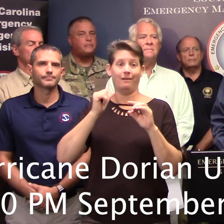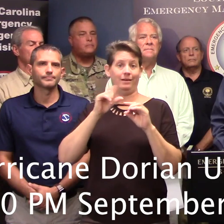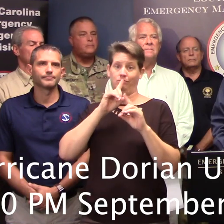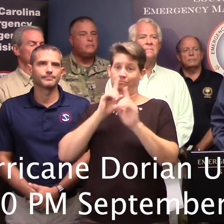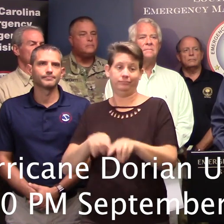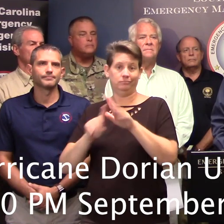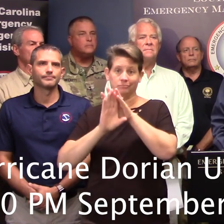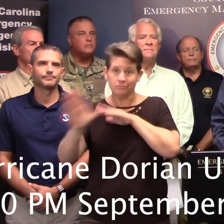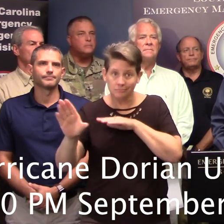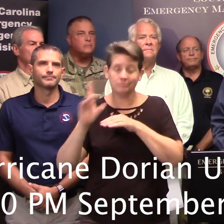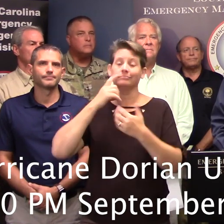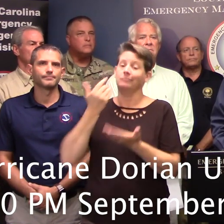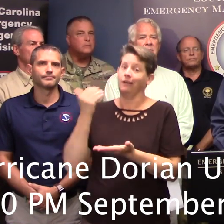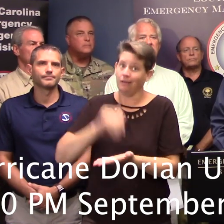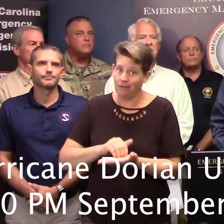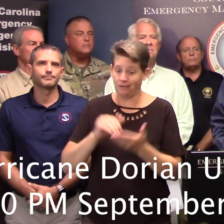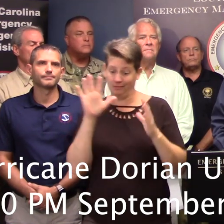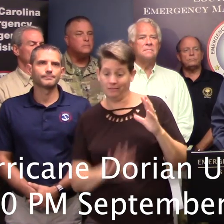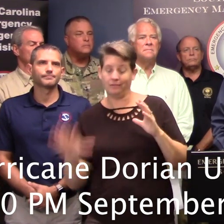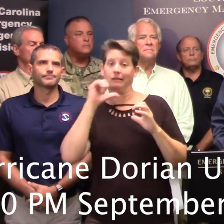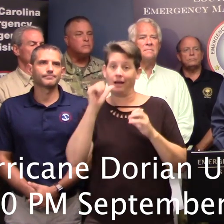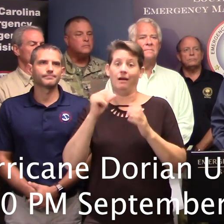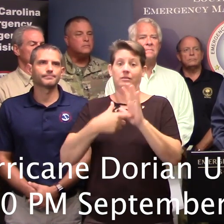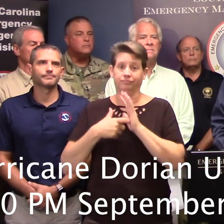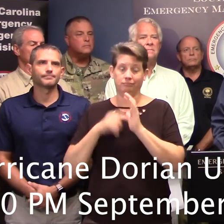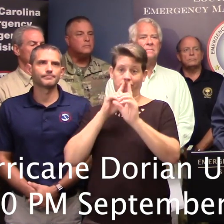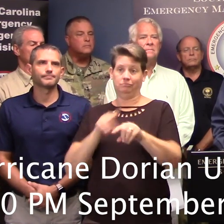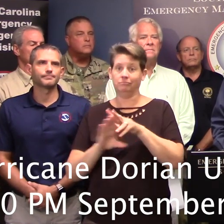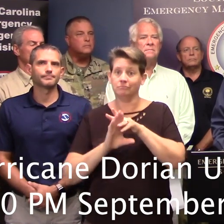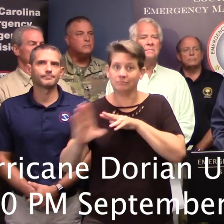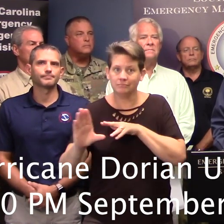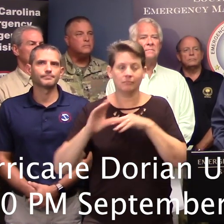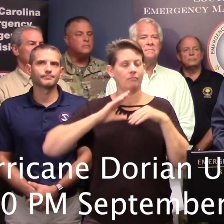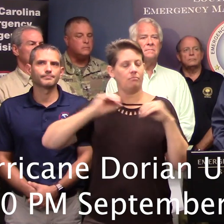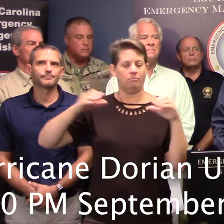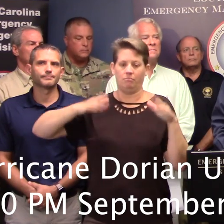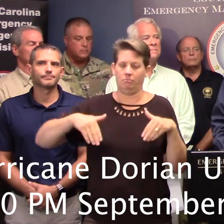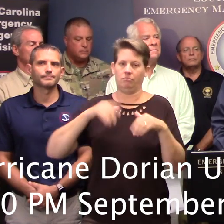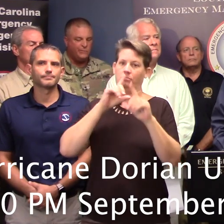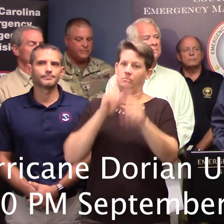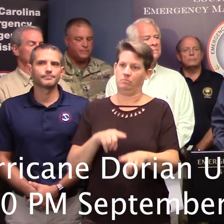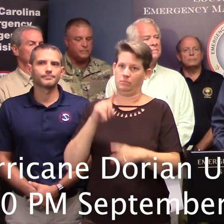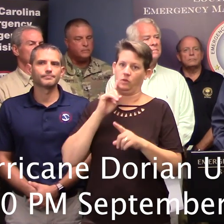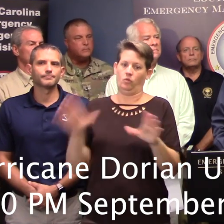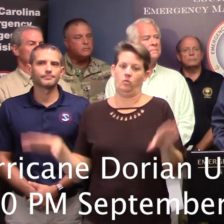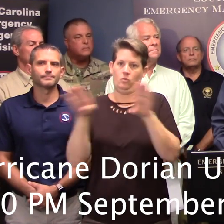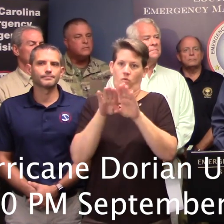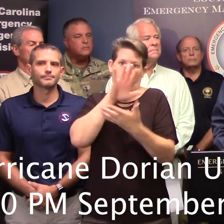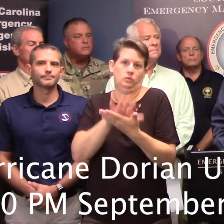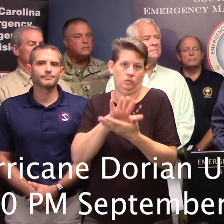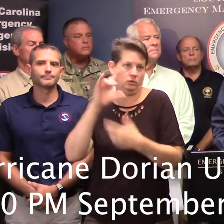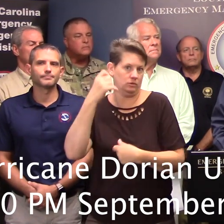Now, Pete, in every county that is not under the evacuation order, there will be no executive order issued closing schools and